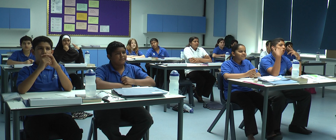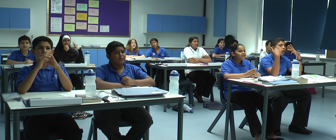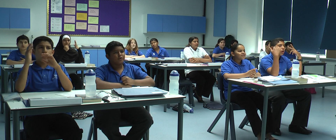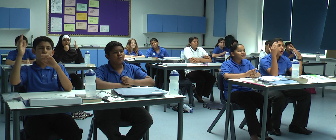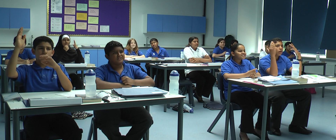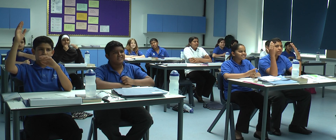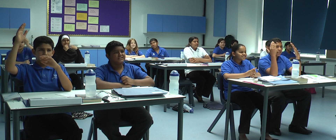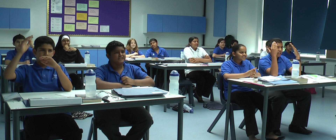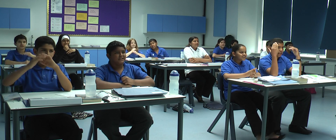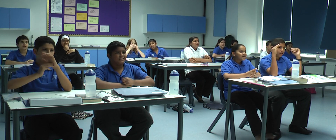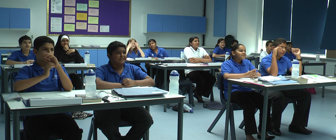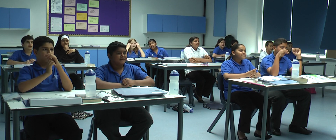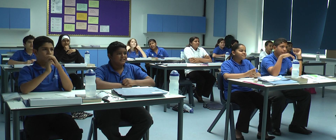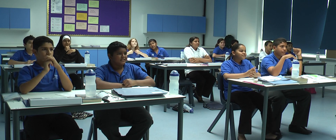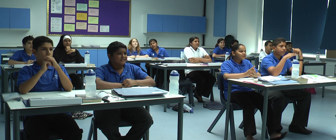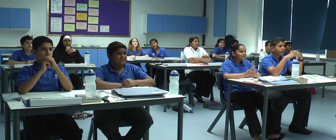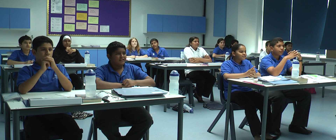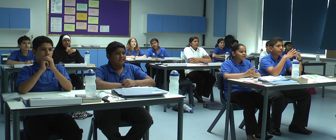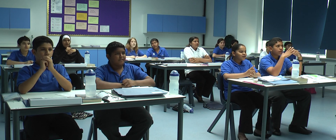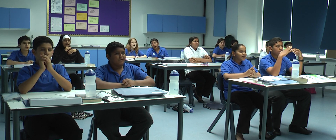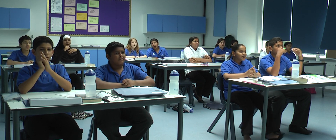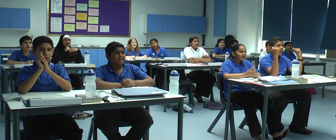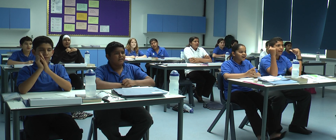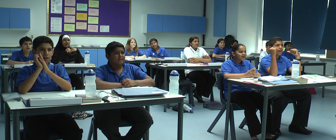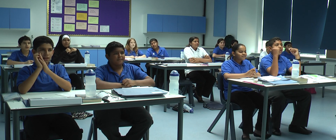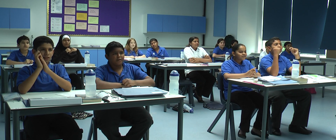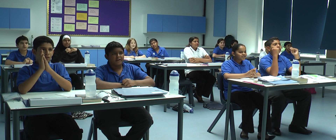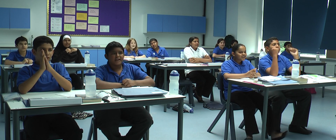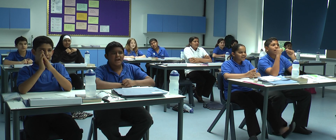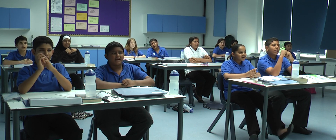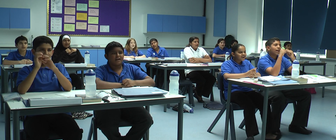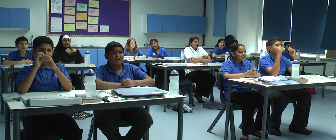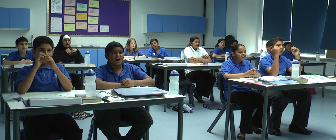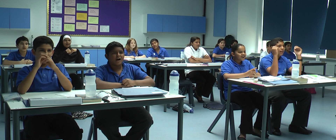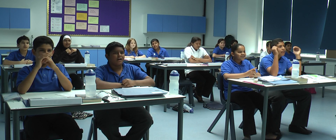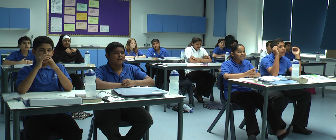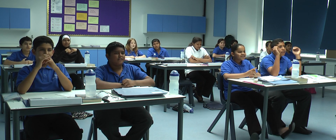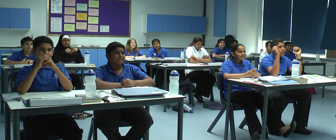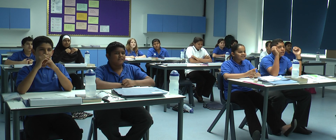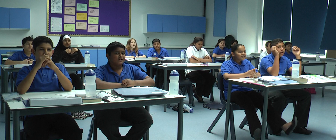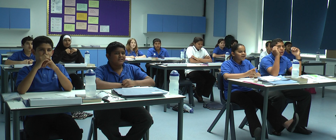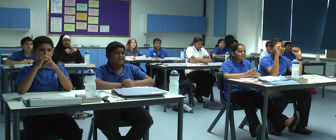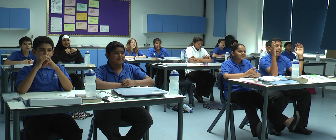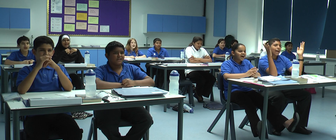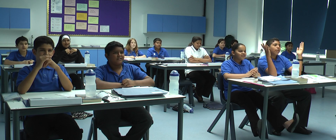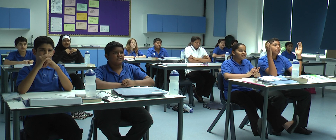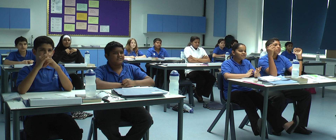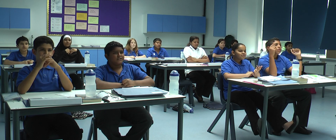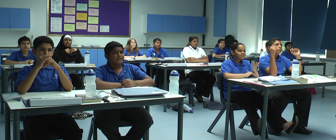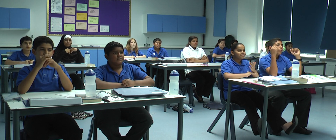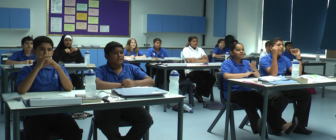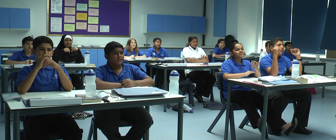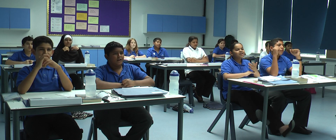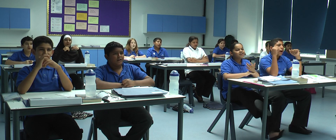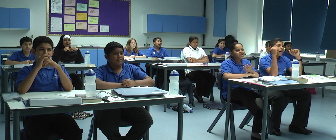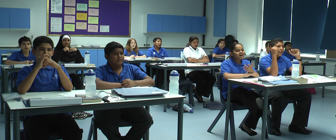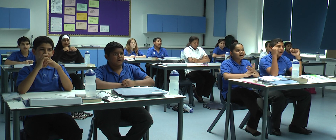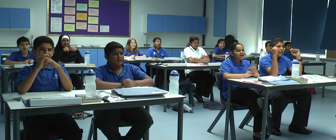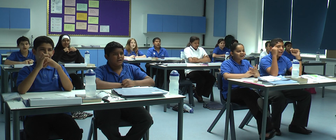fourteen. Four,-four,-huh, forty-eight, uh-huh. No doubt, we rock, uh